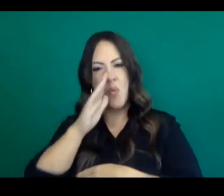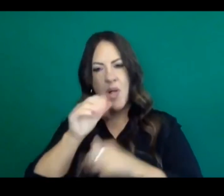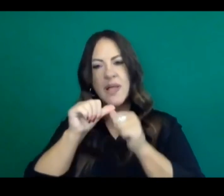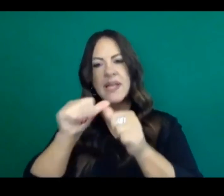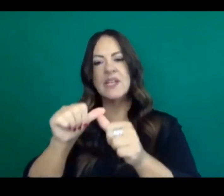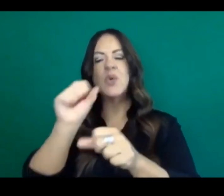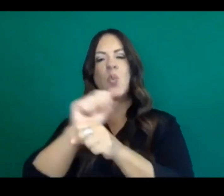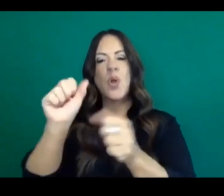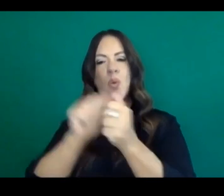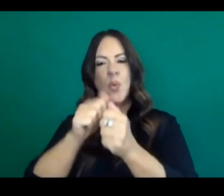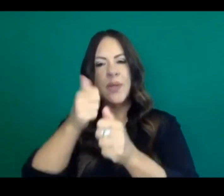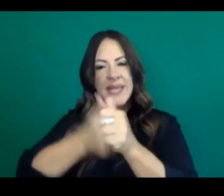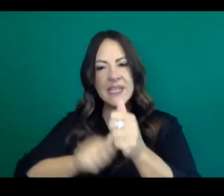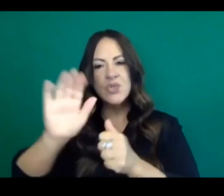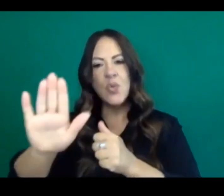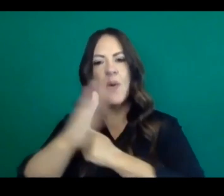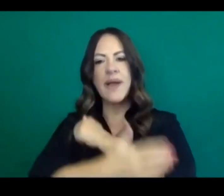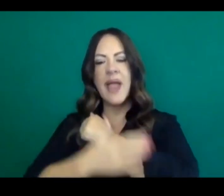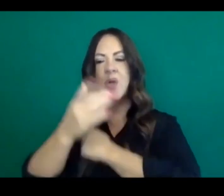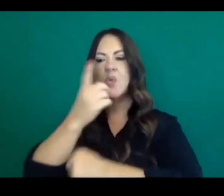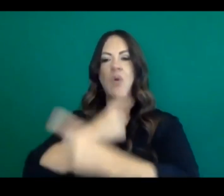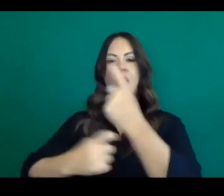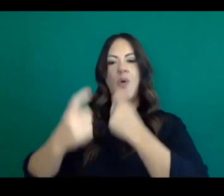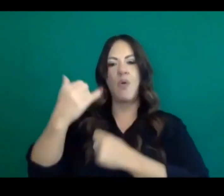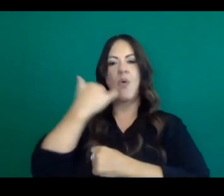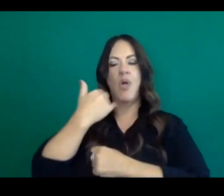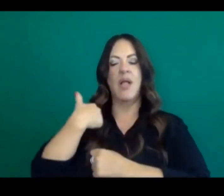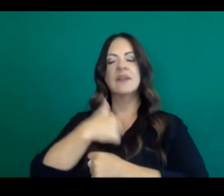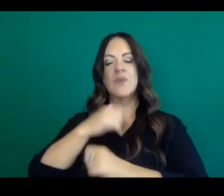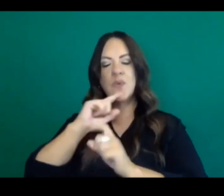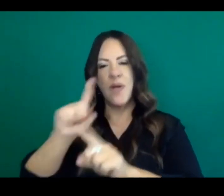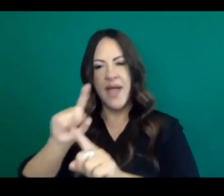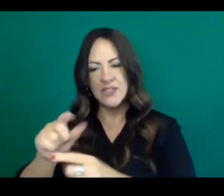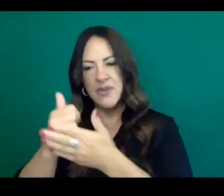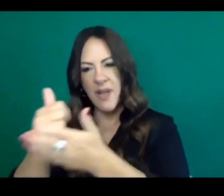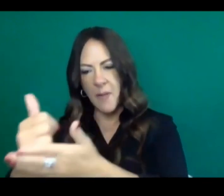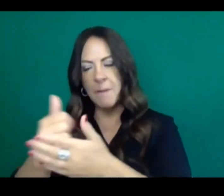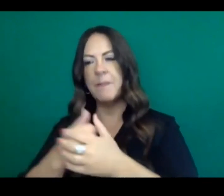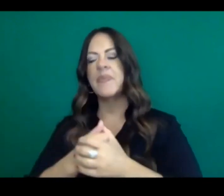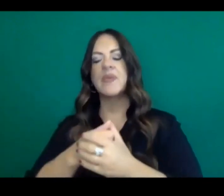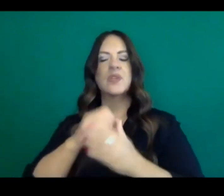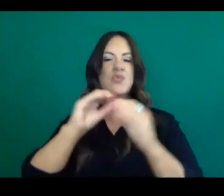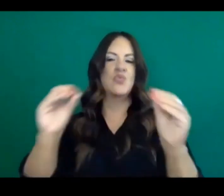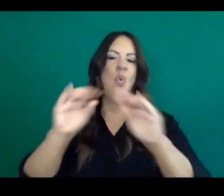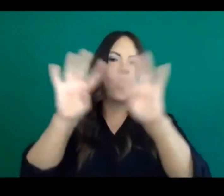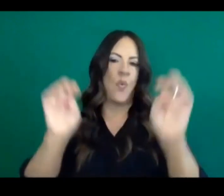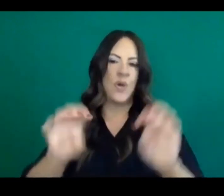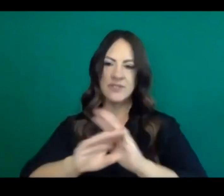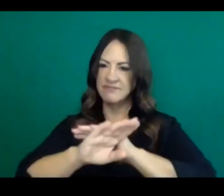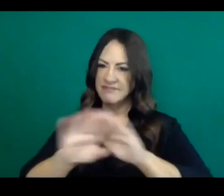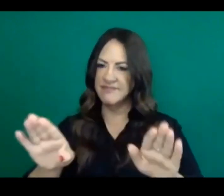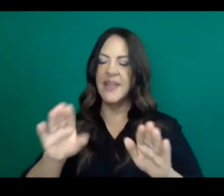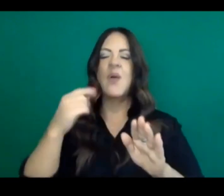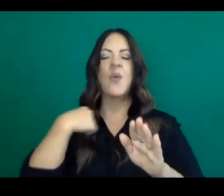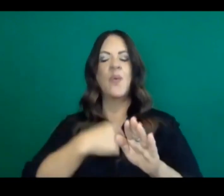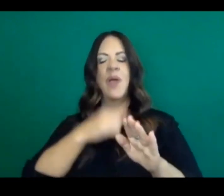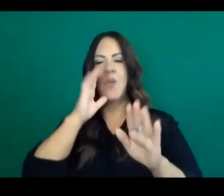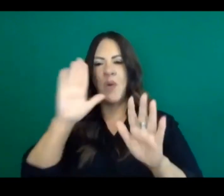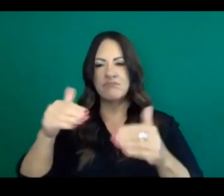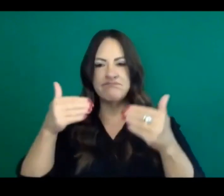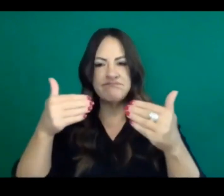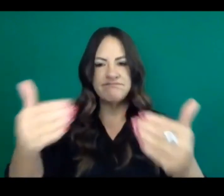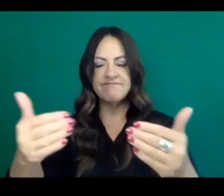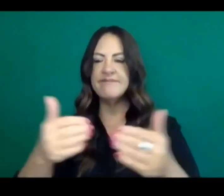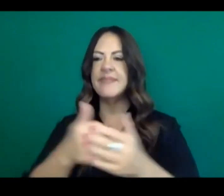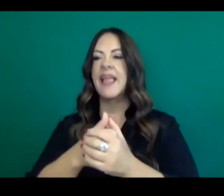local leaders and your counties to make sure there's no questions that the path forward as as clear as it can be, and that we are